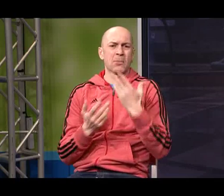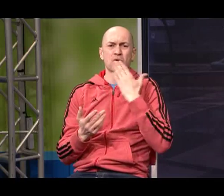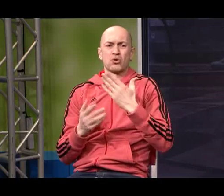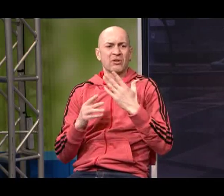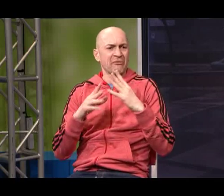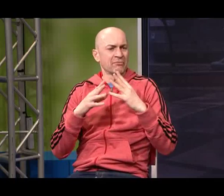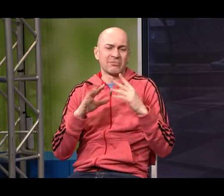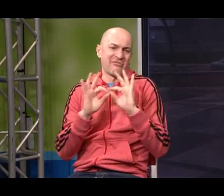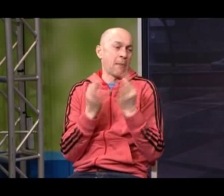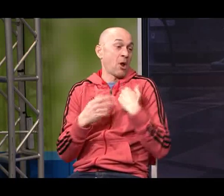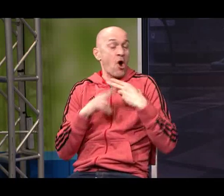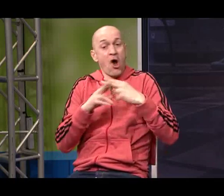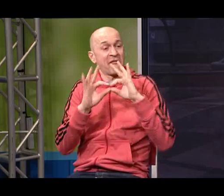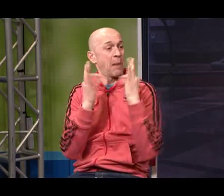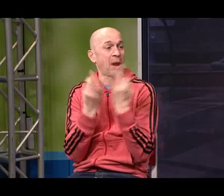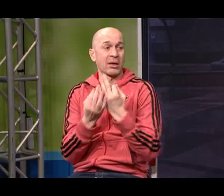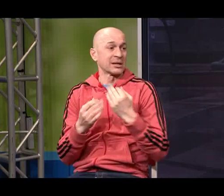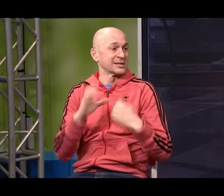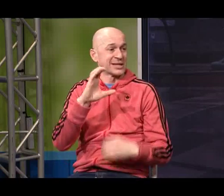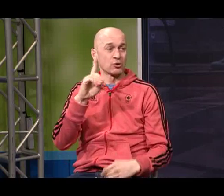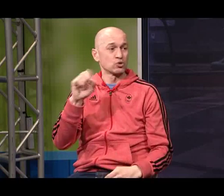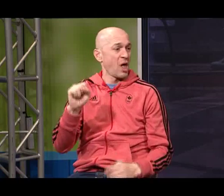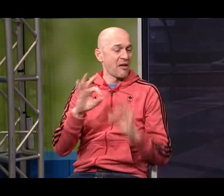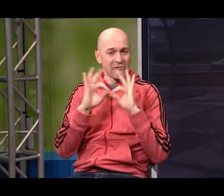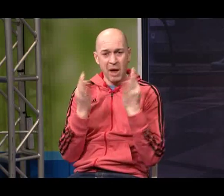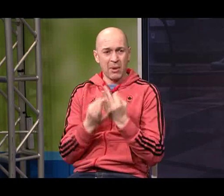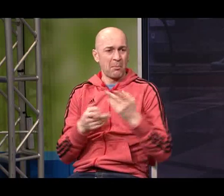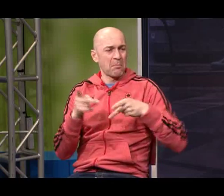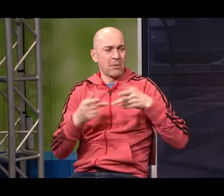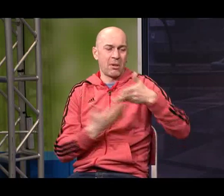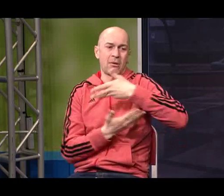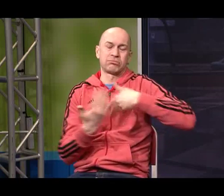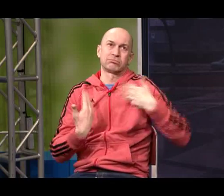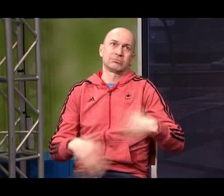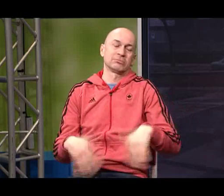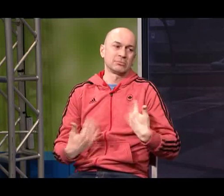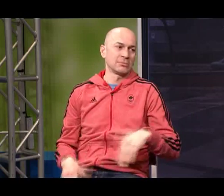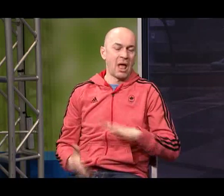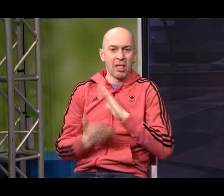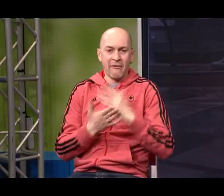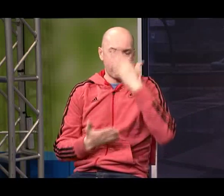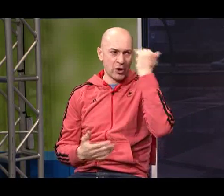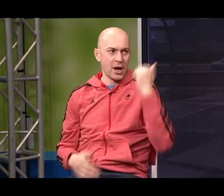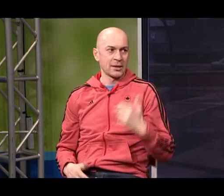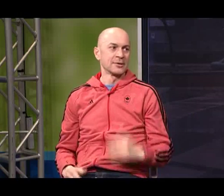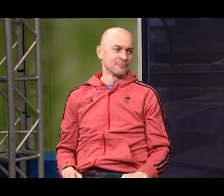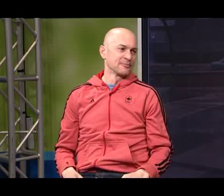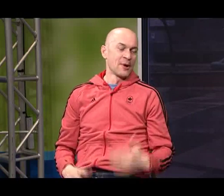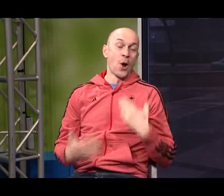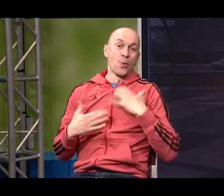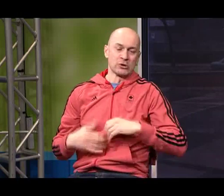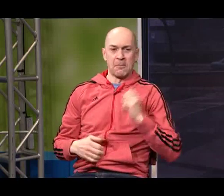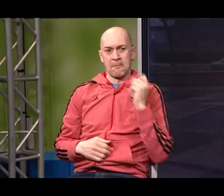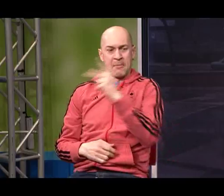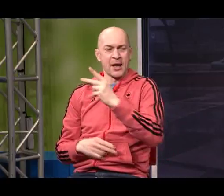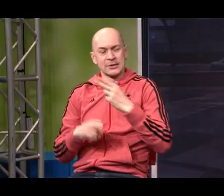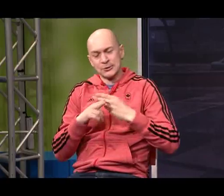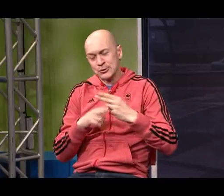that it's just important to have that teamwork and it's like the Cirque du Soleil is like a family and they do their best and I won't forget